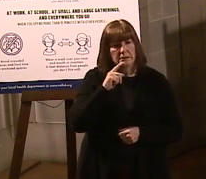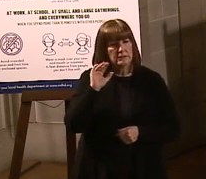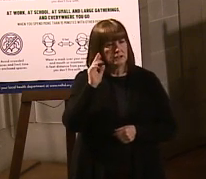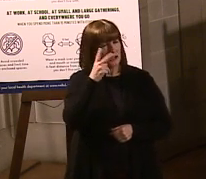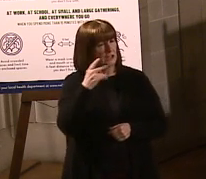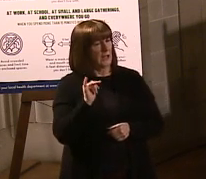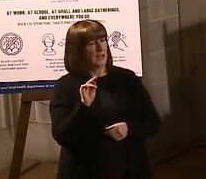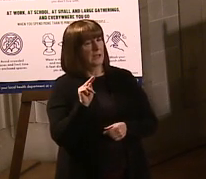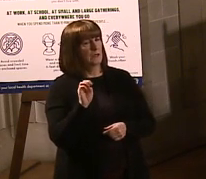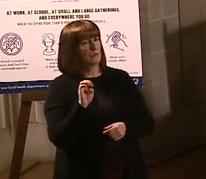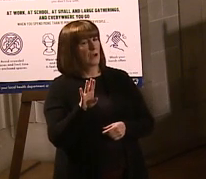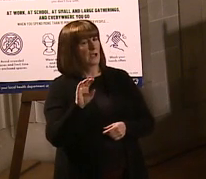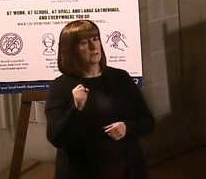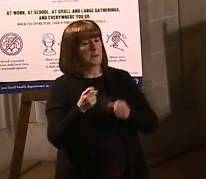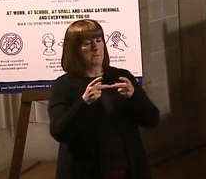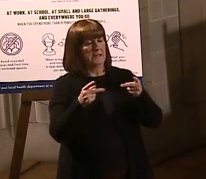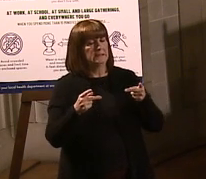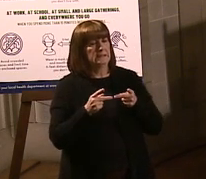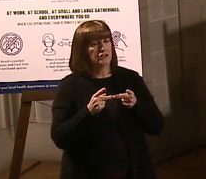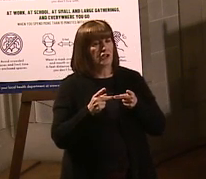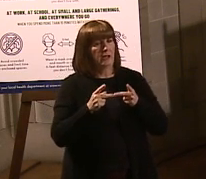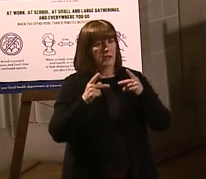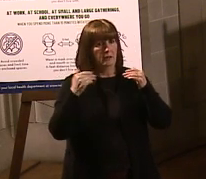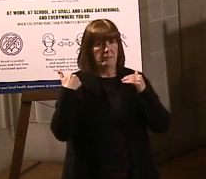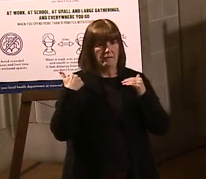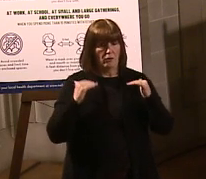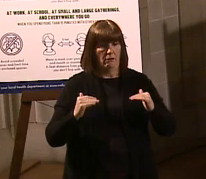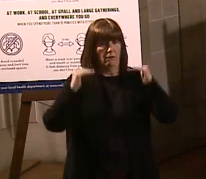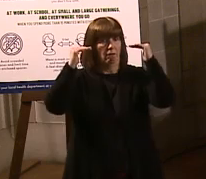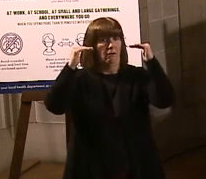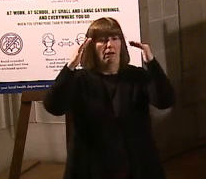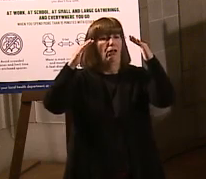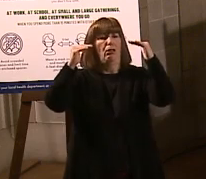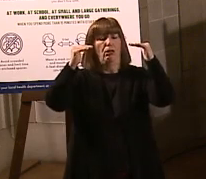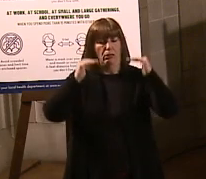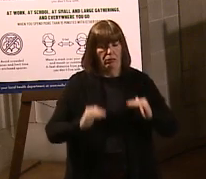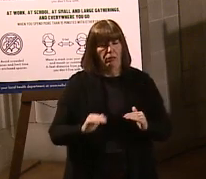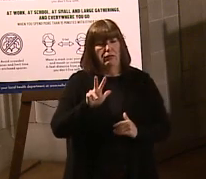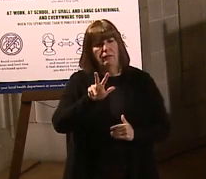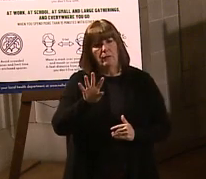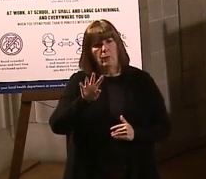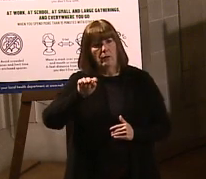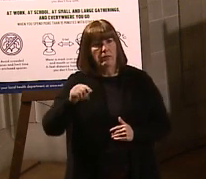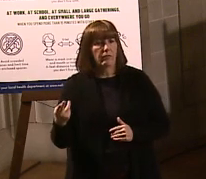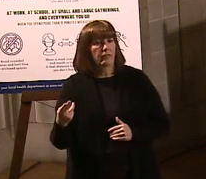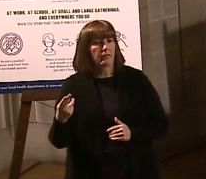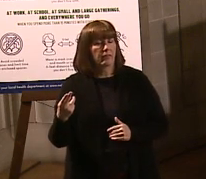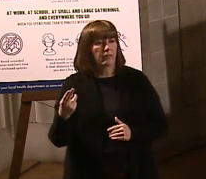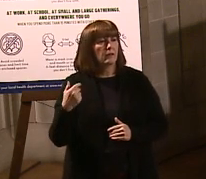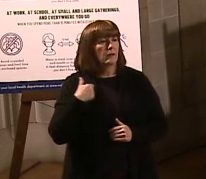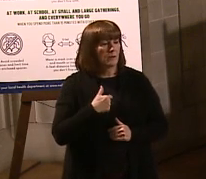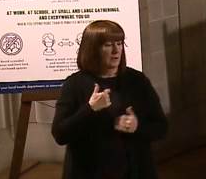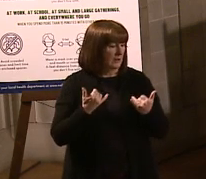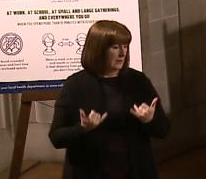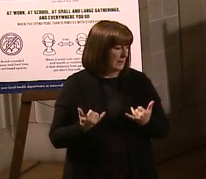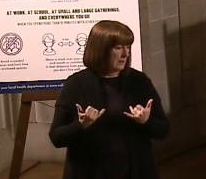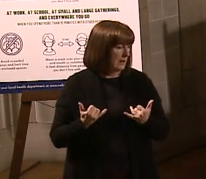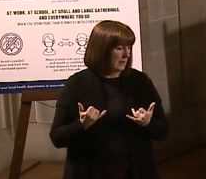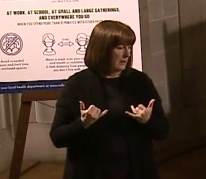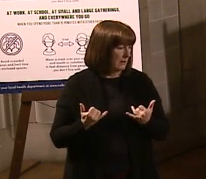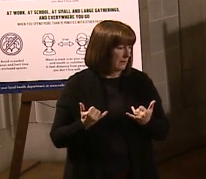Nebraska's position among states has slipped to about 34th. So where we used to be much higher ranked, we've dropped down to